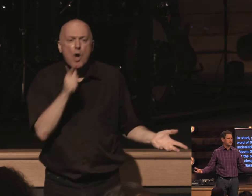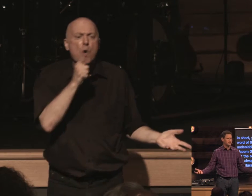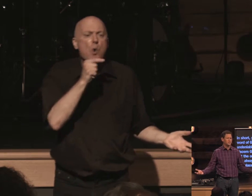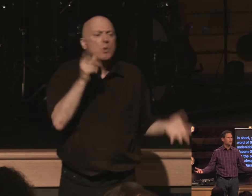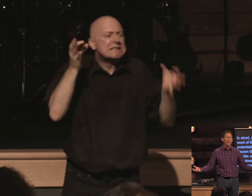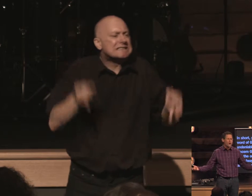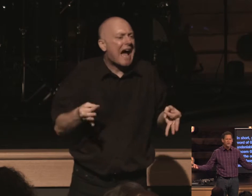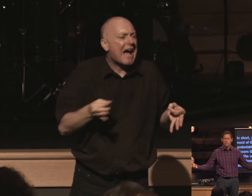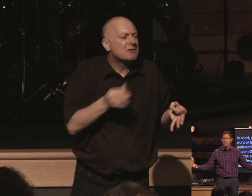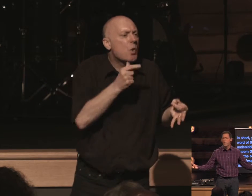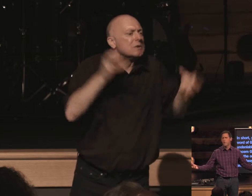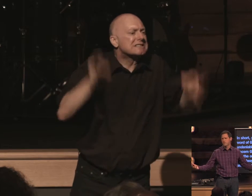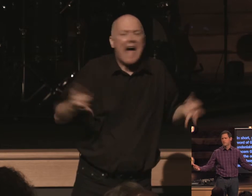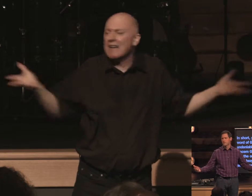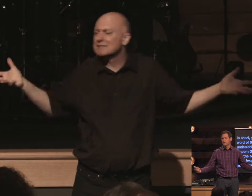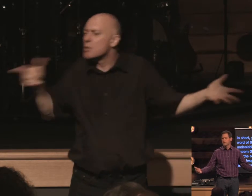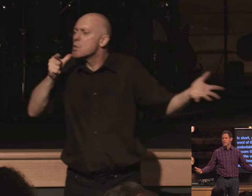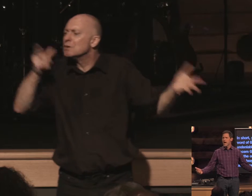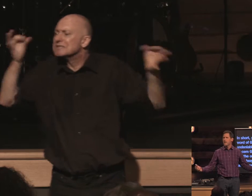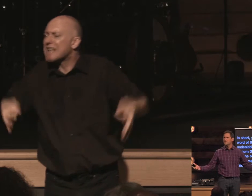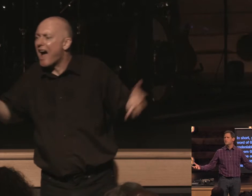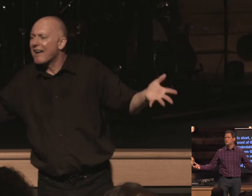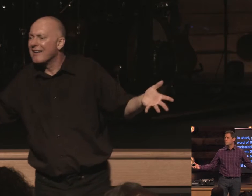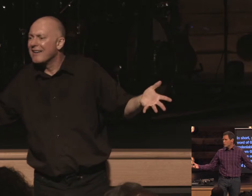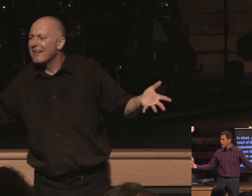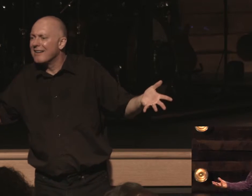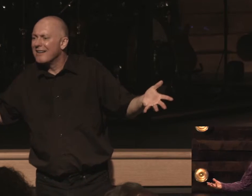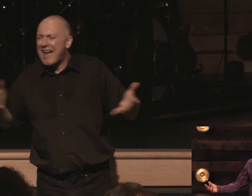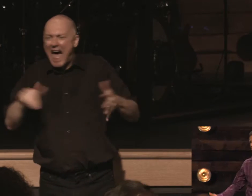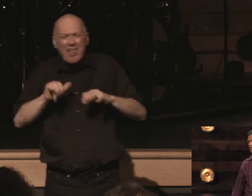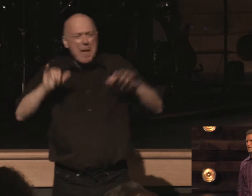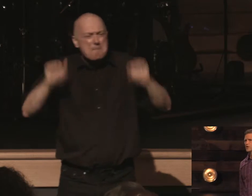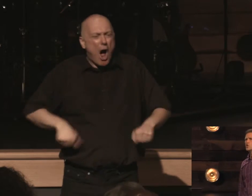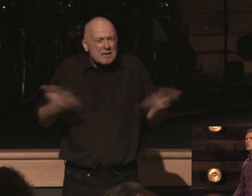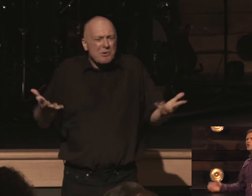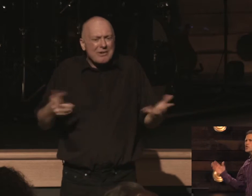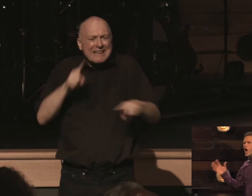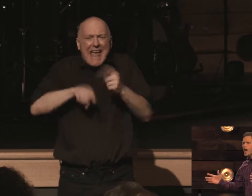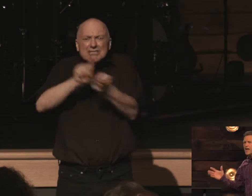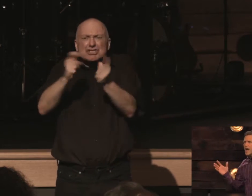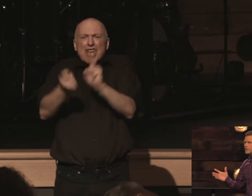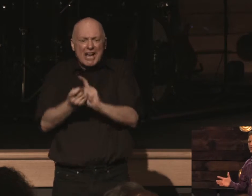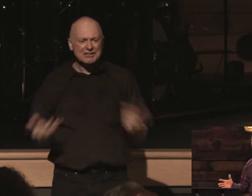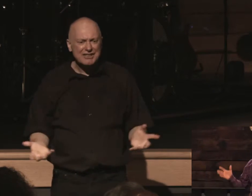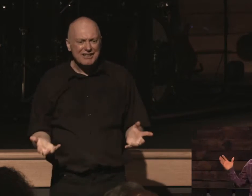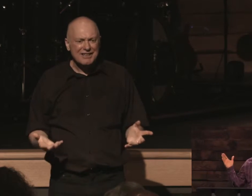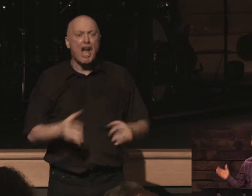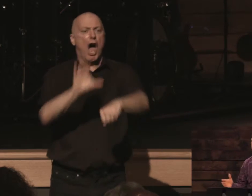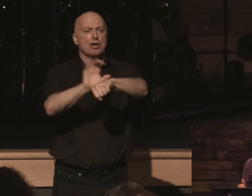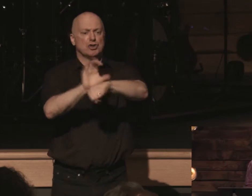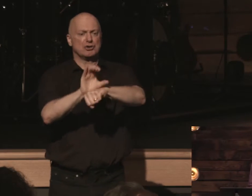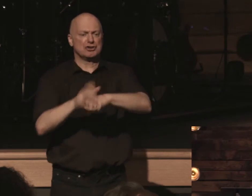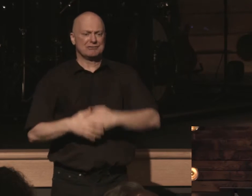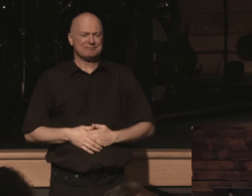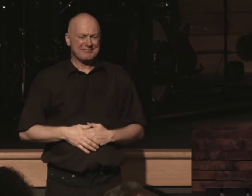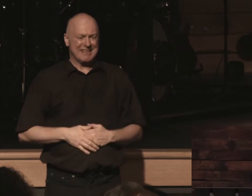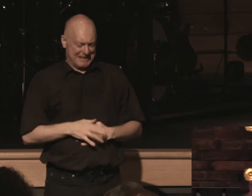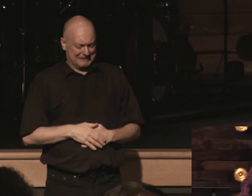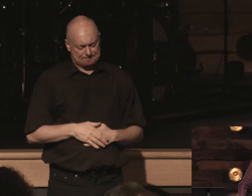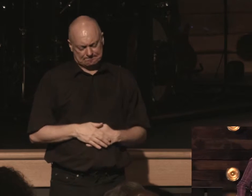decisions who are these people how can this be so you will not have a church that stands as long as statements like